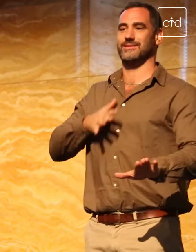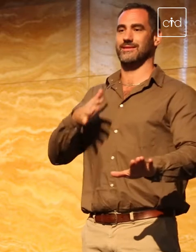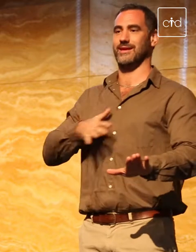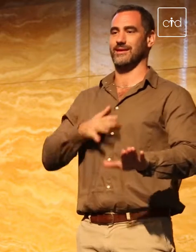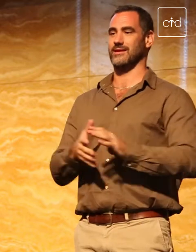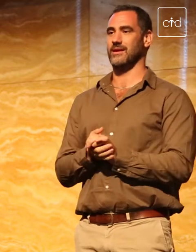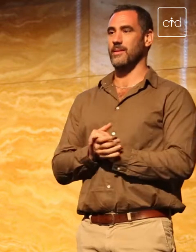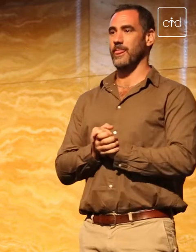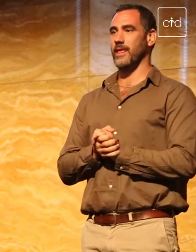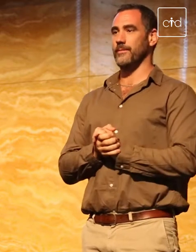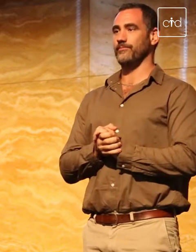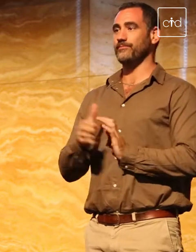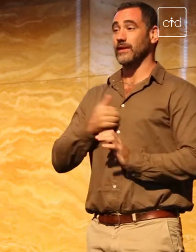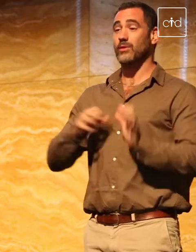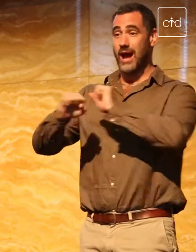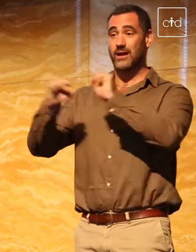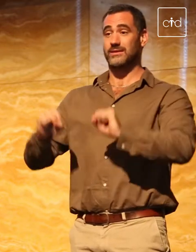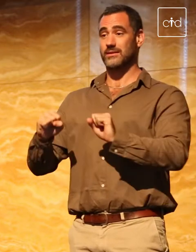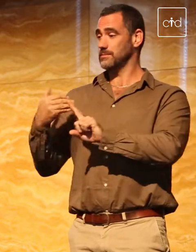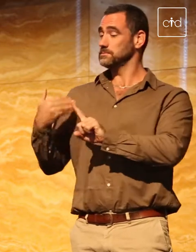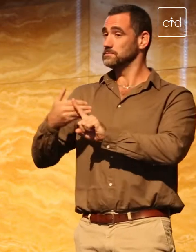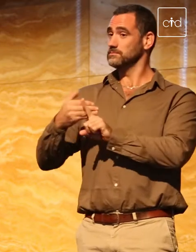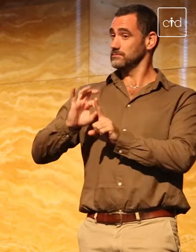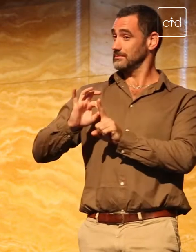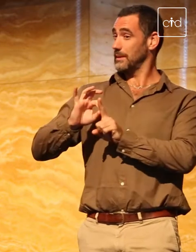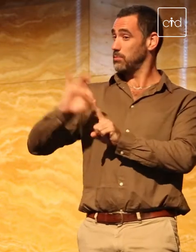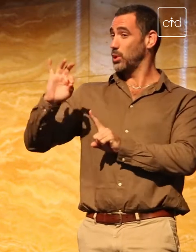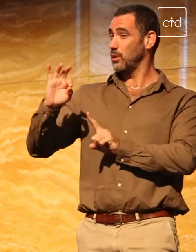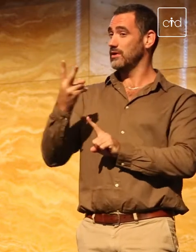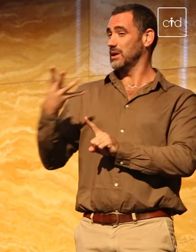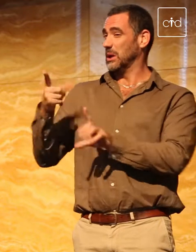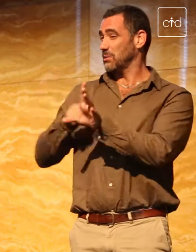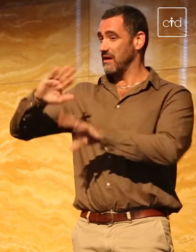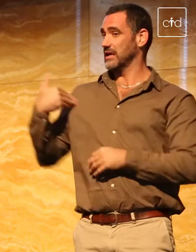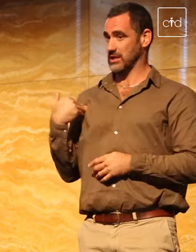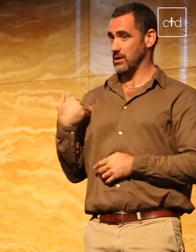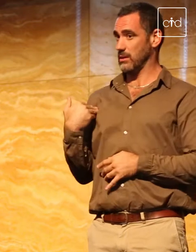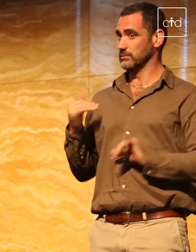system is still a battle. I think it's a lot better than it was 20, 25 years ago, but it's still a battle.